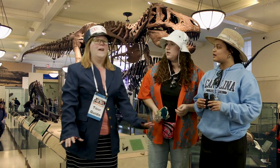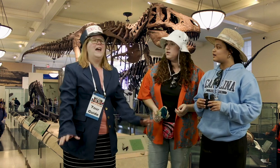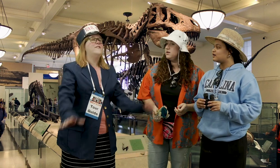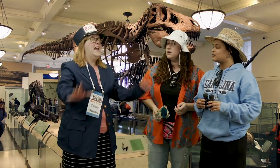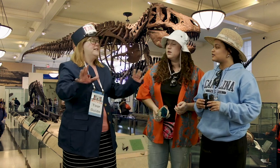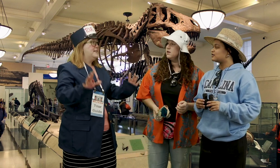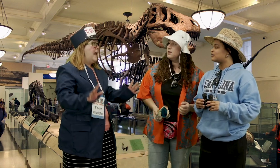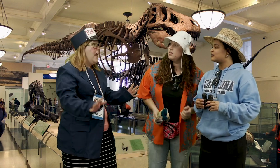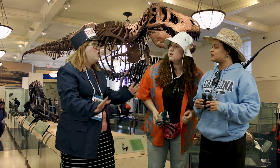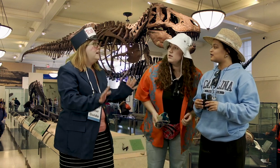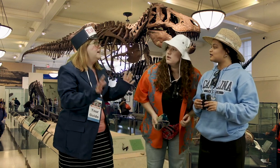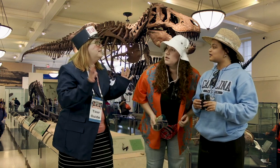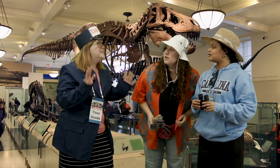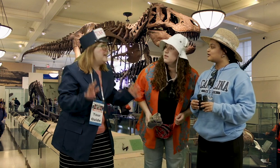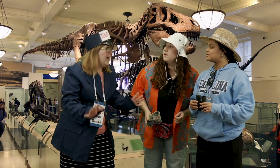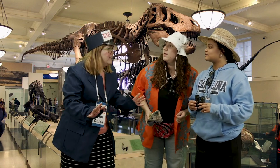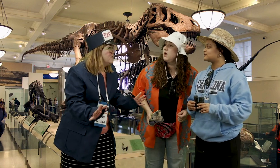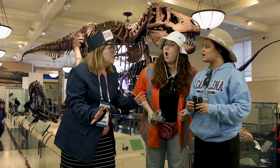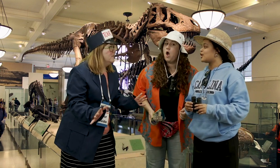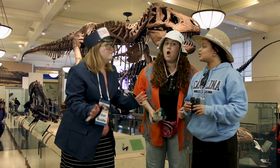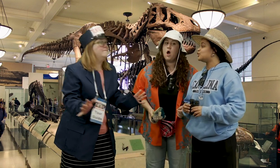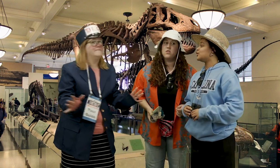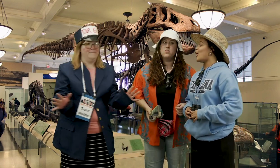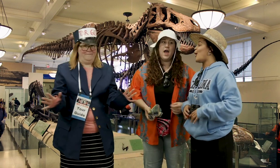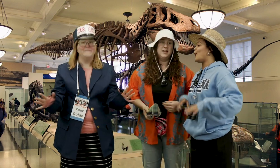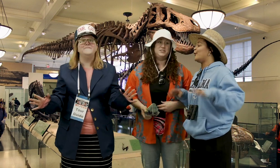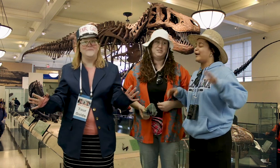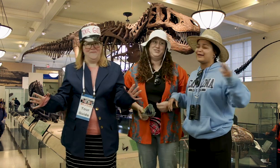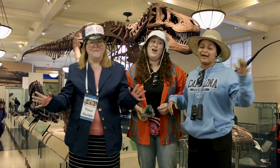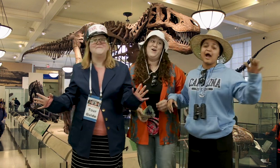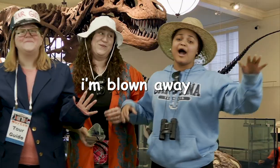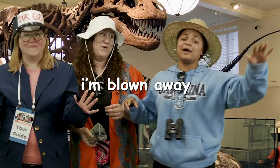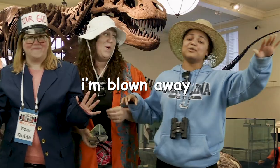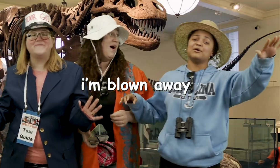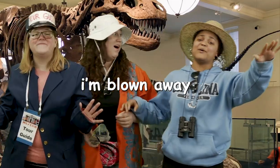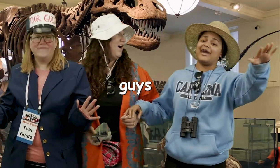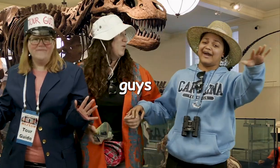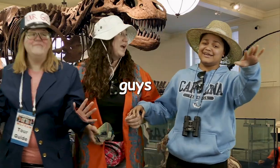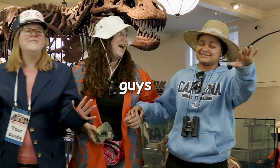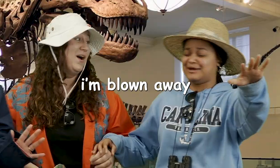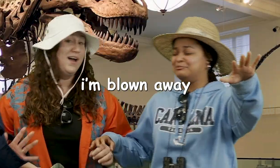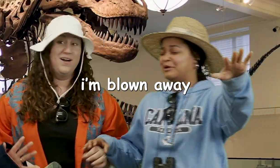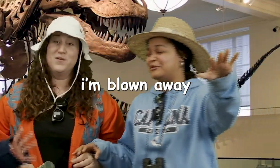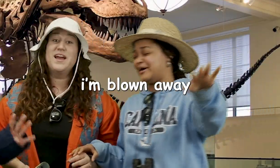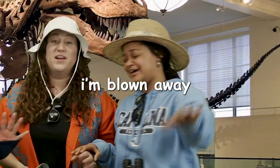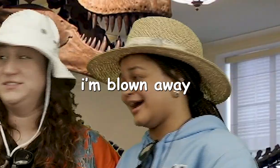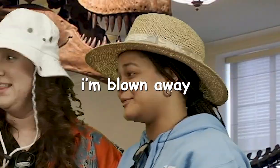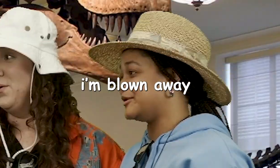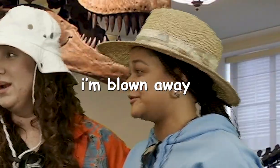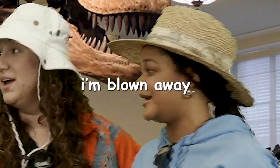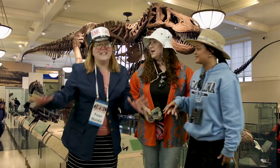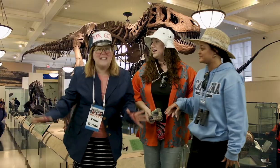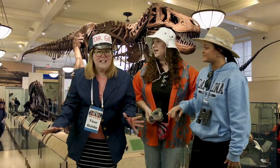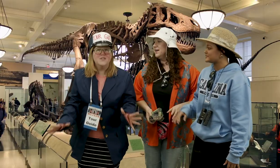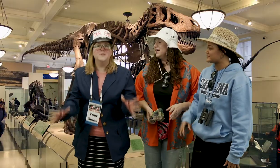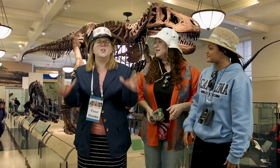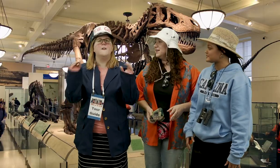have eight era Jackson oh no I'm blown away guys all of these dinosaurs are